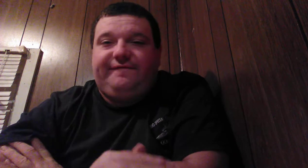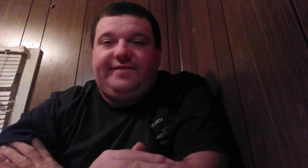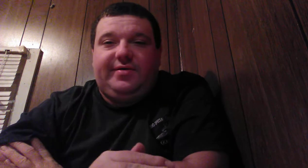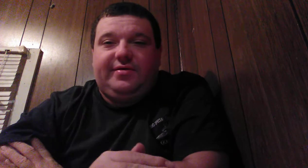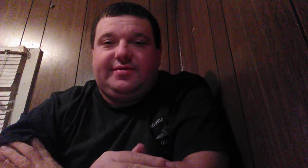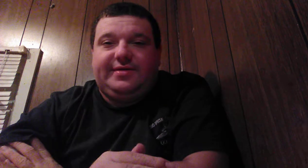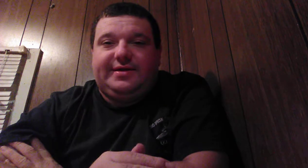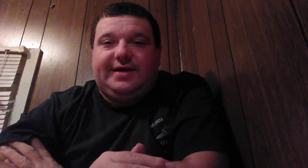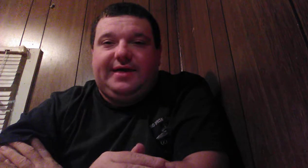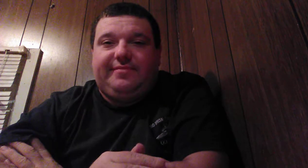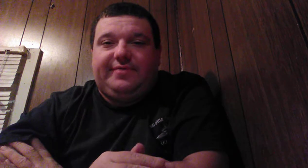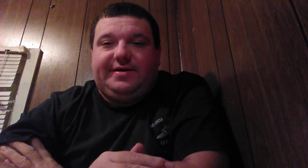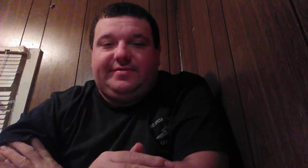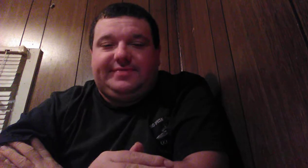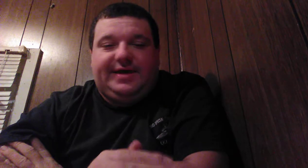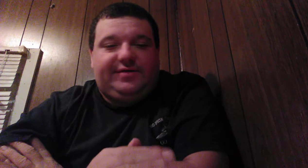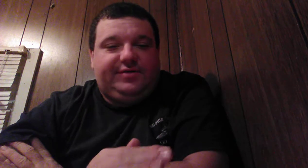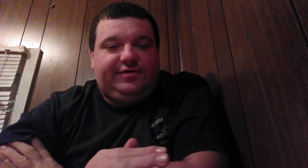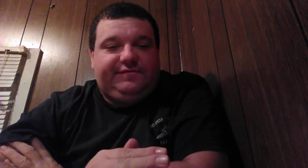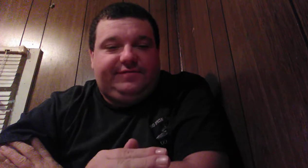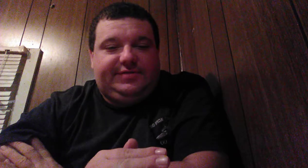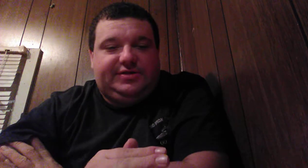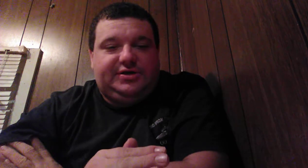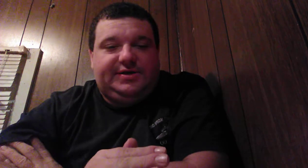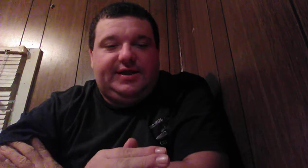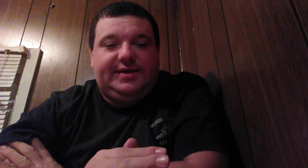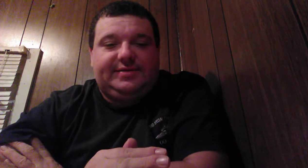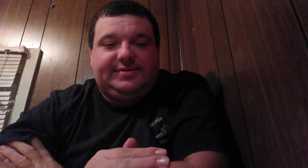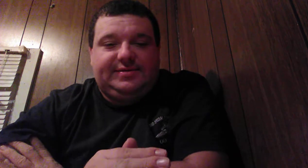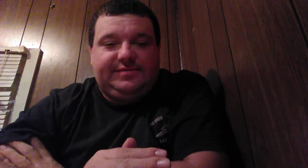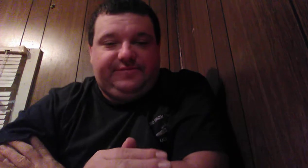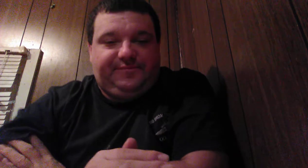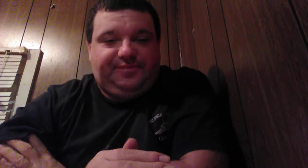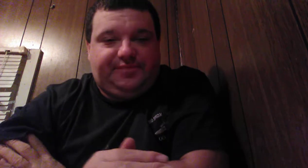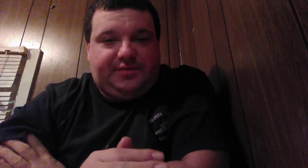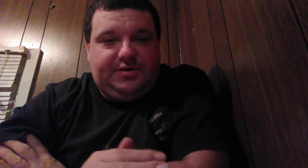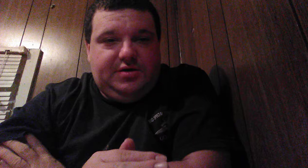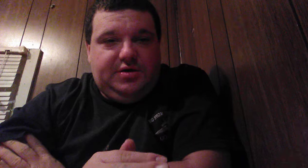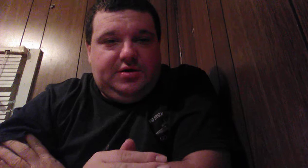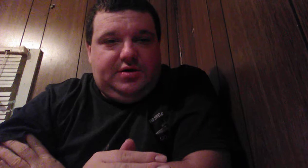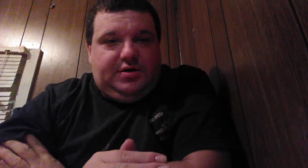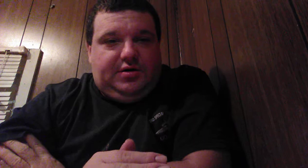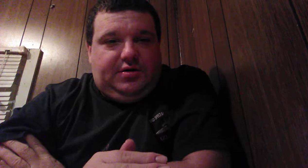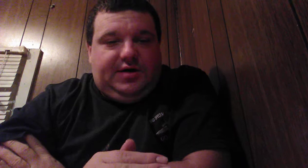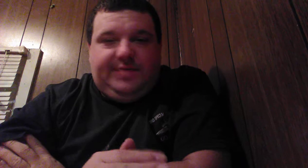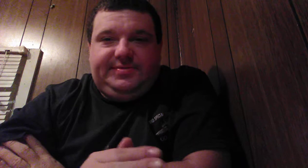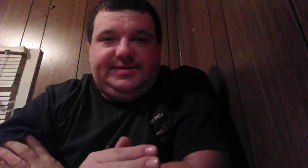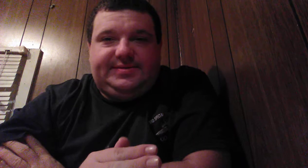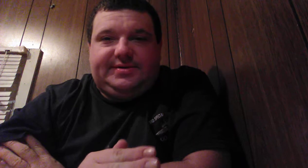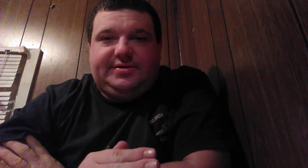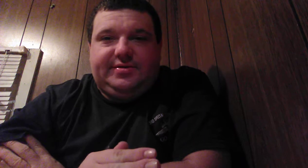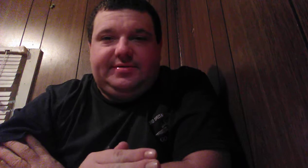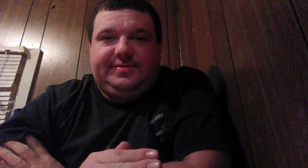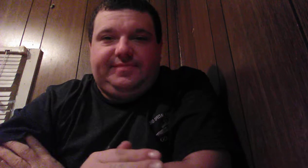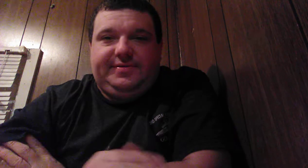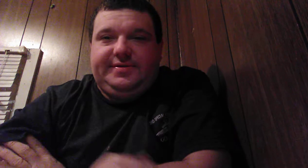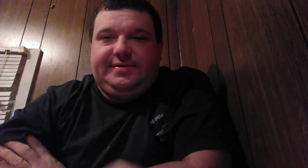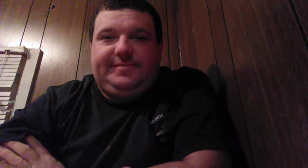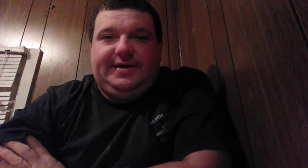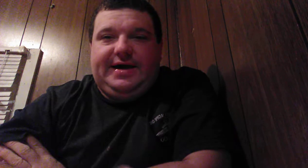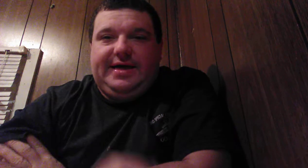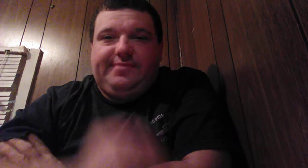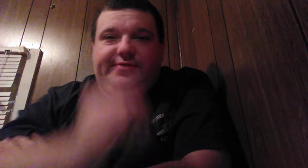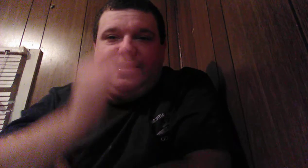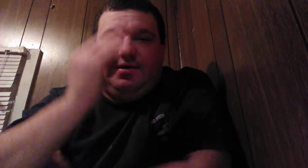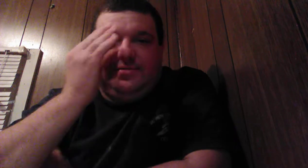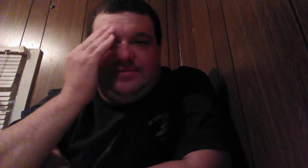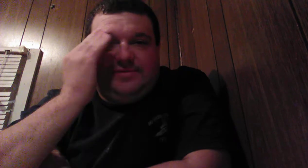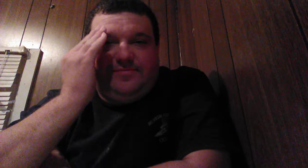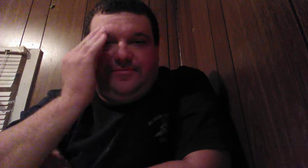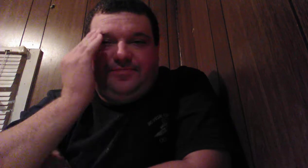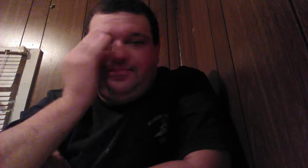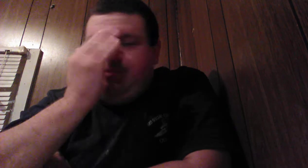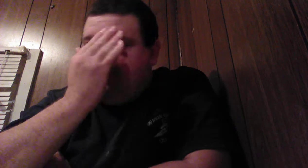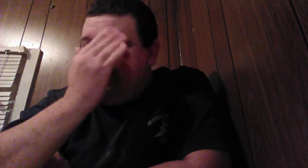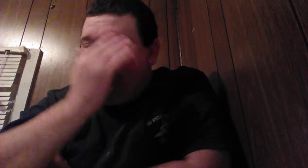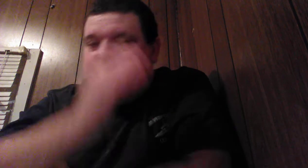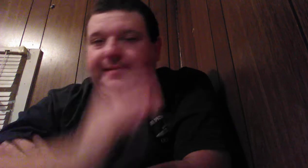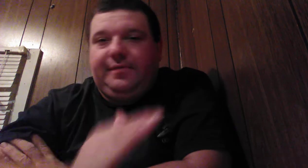very sick eyebrows I don't know if it's genetics or I'm just cursed but my eyebrows some people